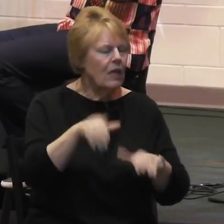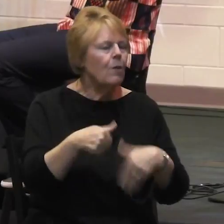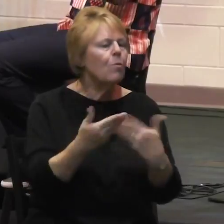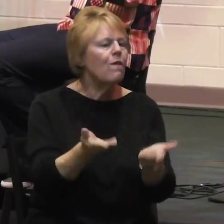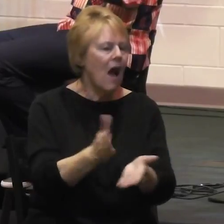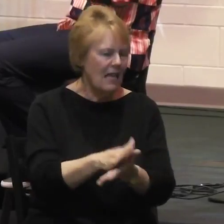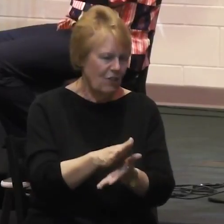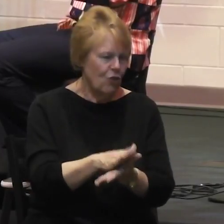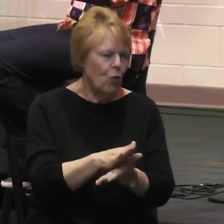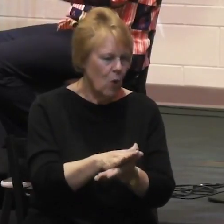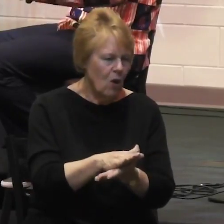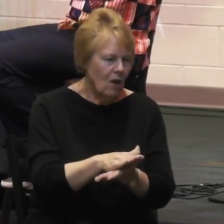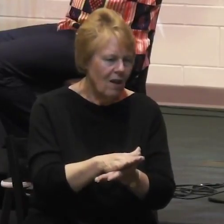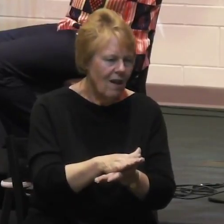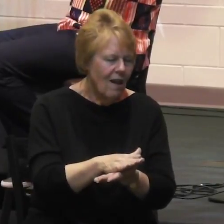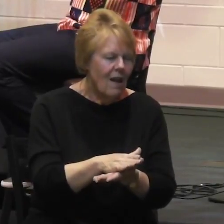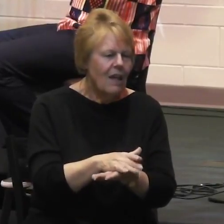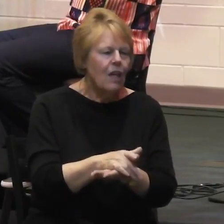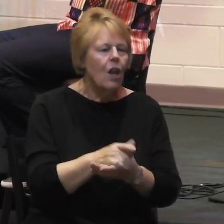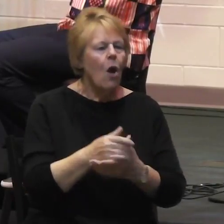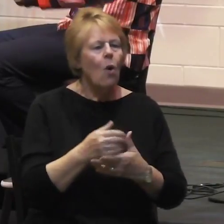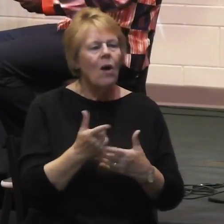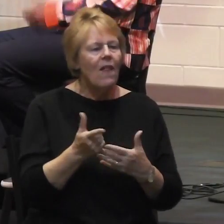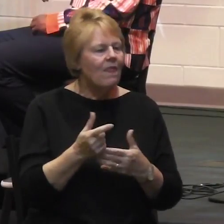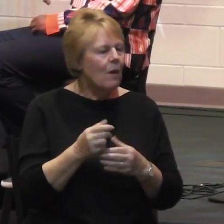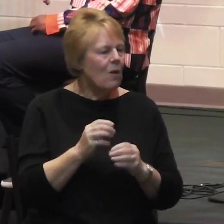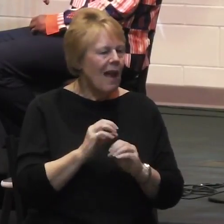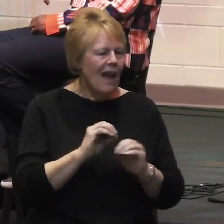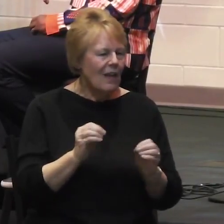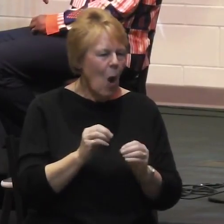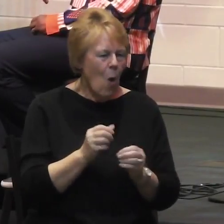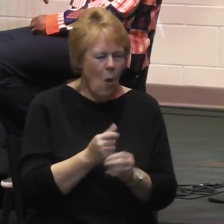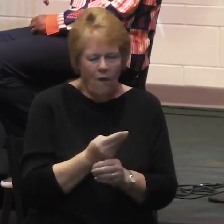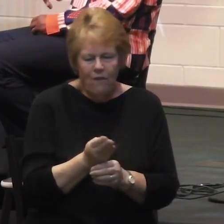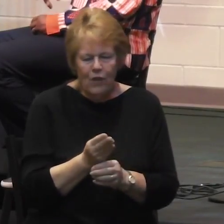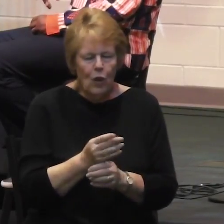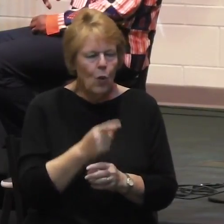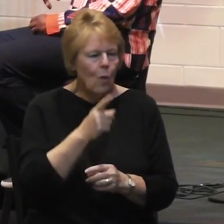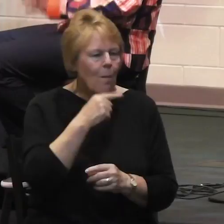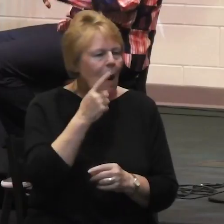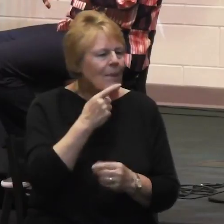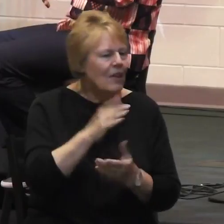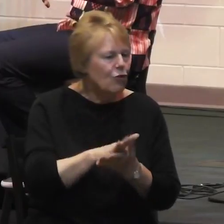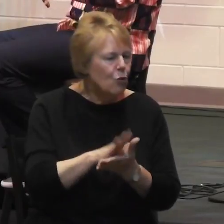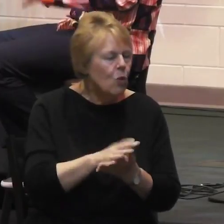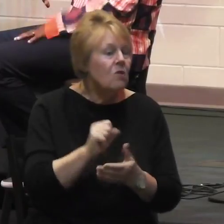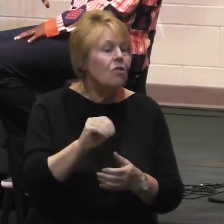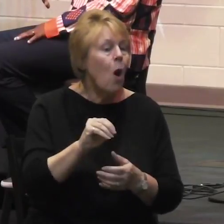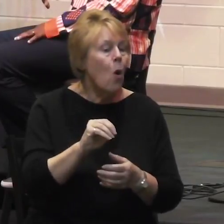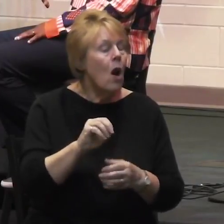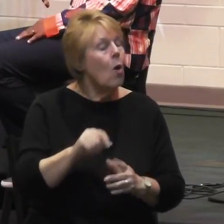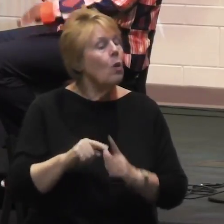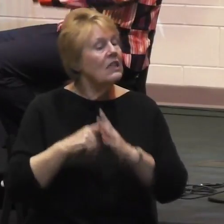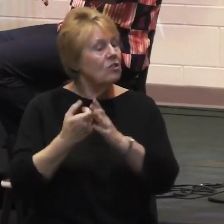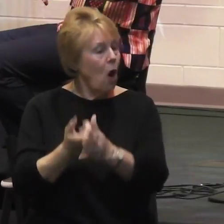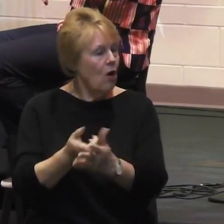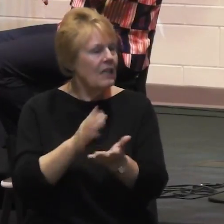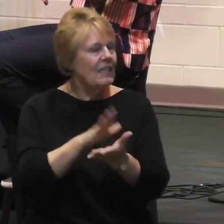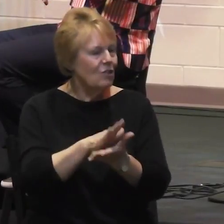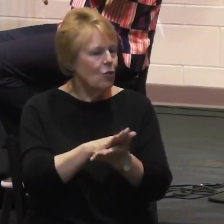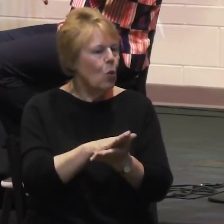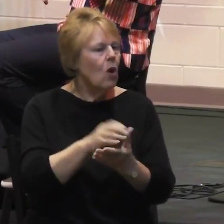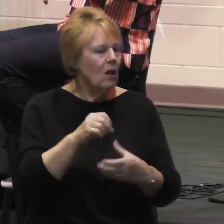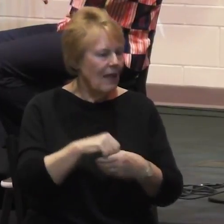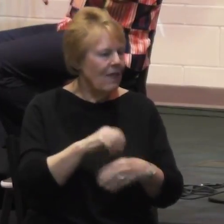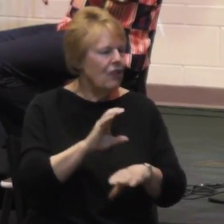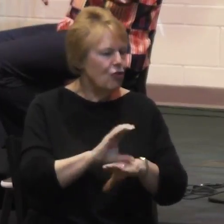populated and there are no public schools. So we started a school as a church and now the school has 150 children who